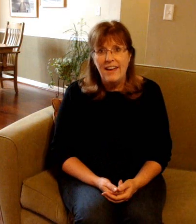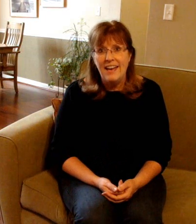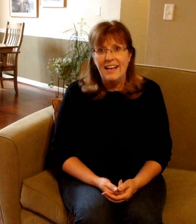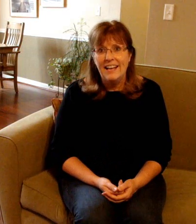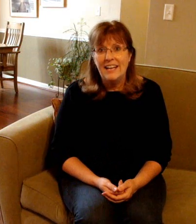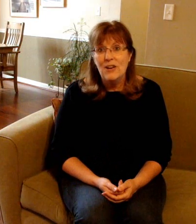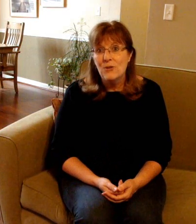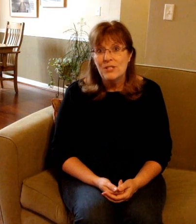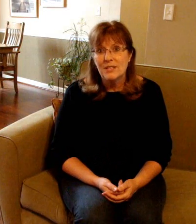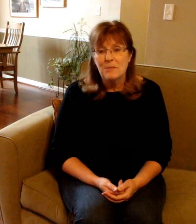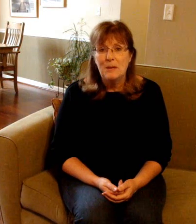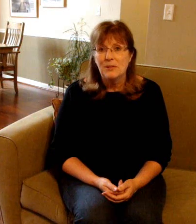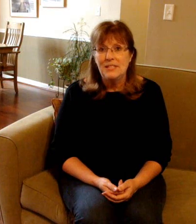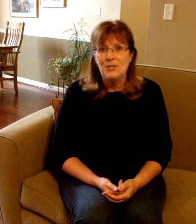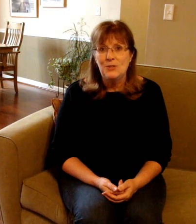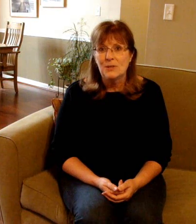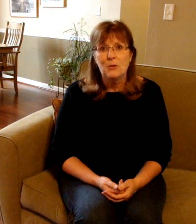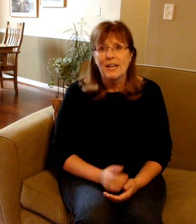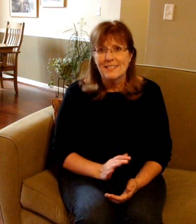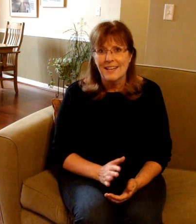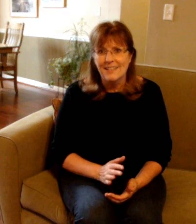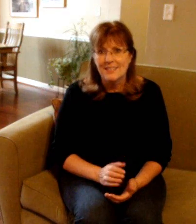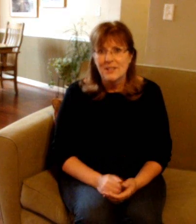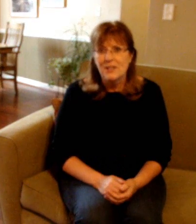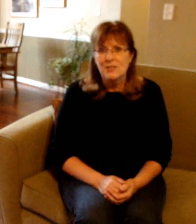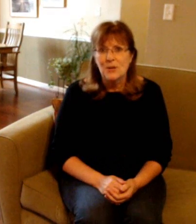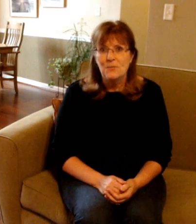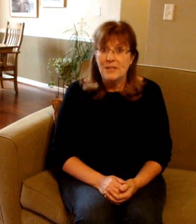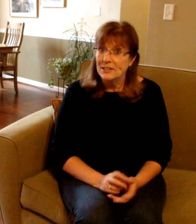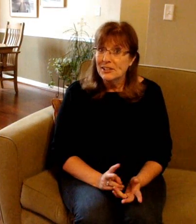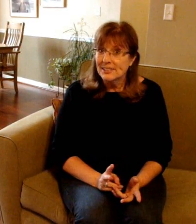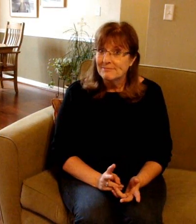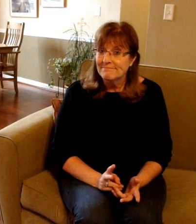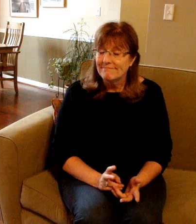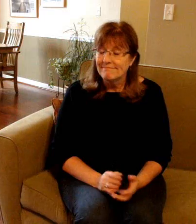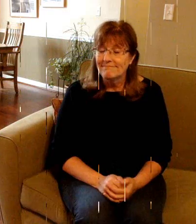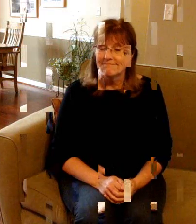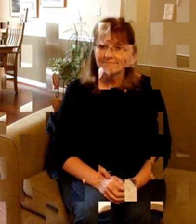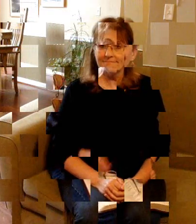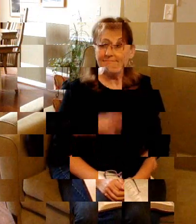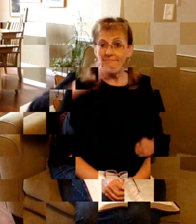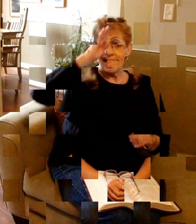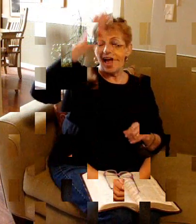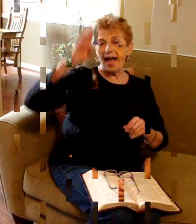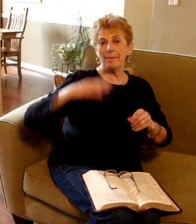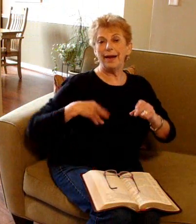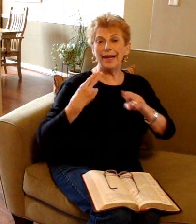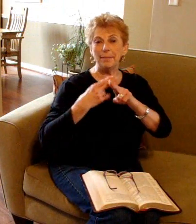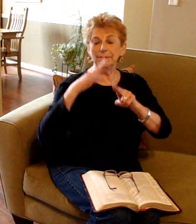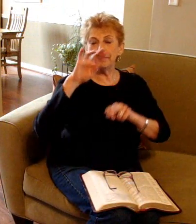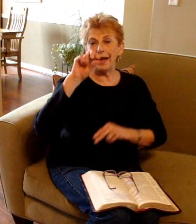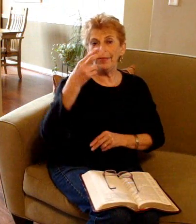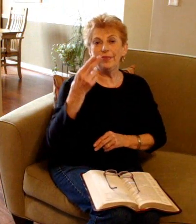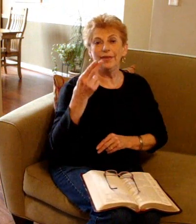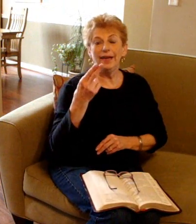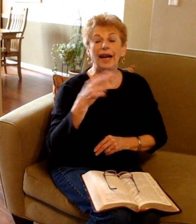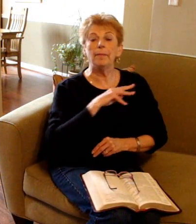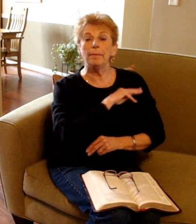and I know she's going to be able to teach you some great signs. So, take a look. Hi, my name is Beth. I'm a